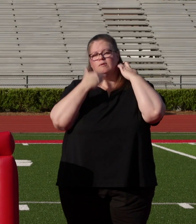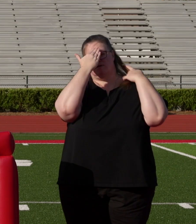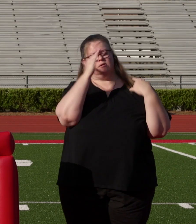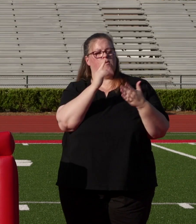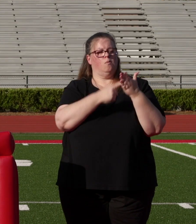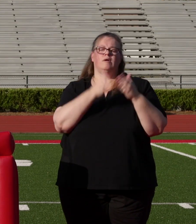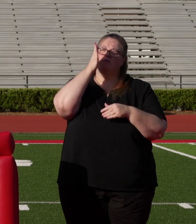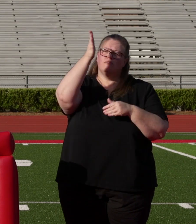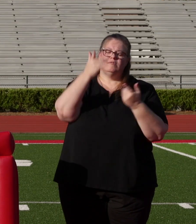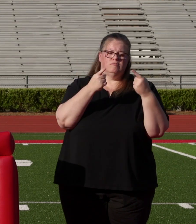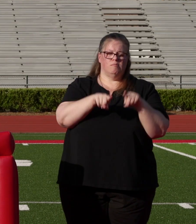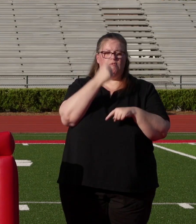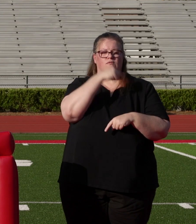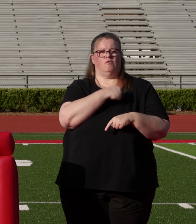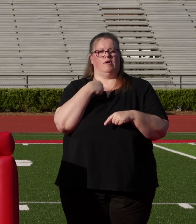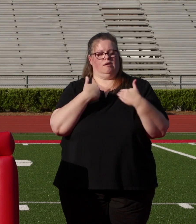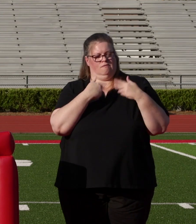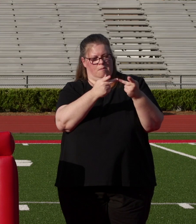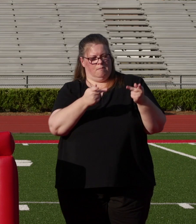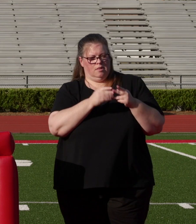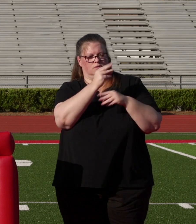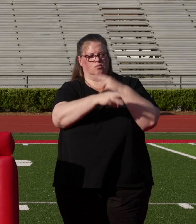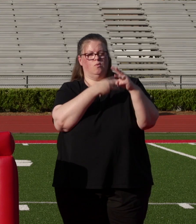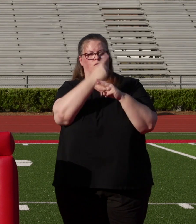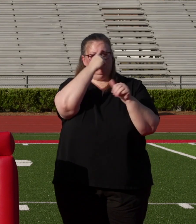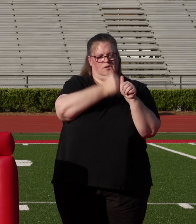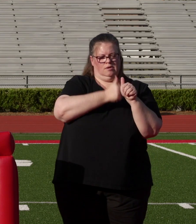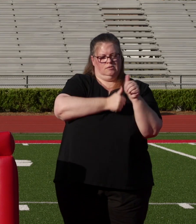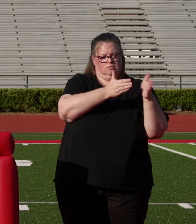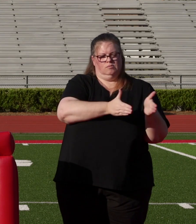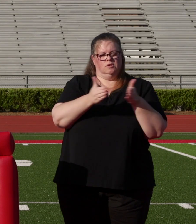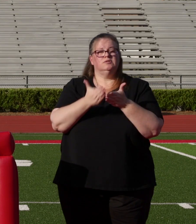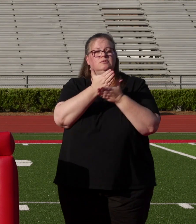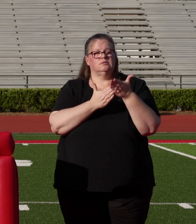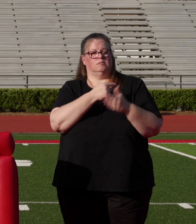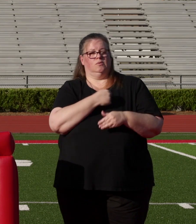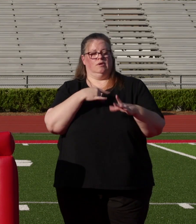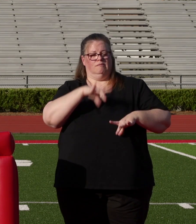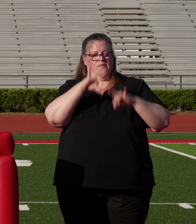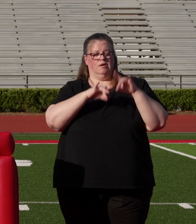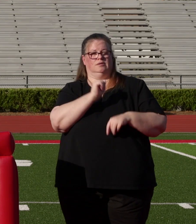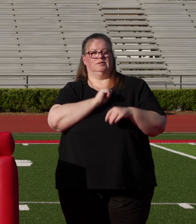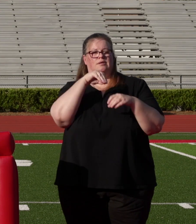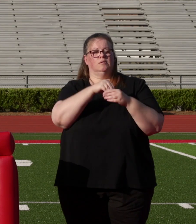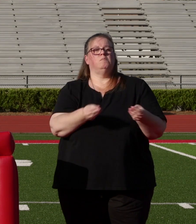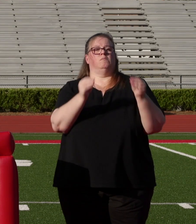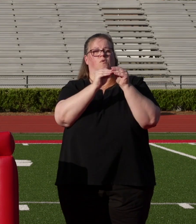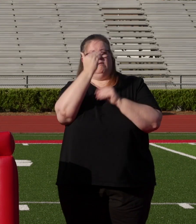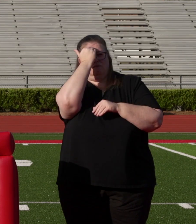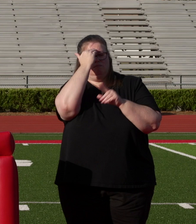the future holds for us, there is a place in this world for each and every one of us. Some of us may find ourselves in more familiar environments,